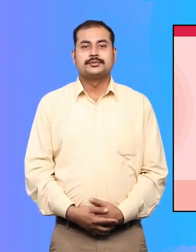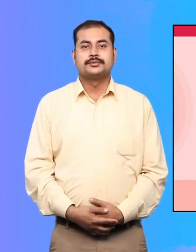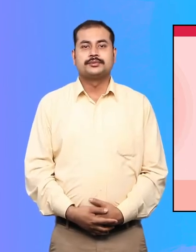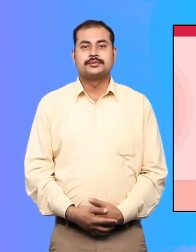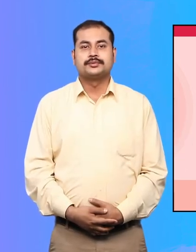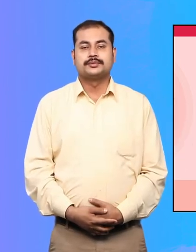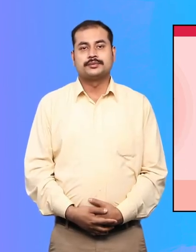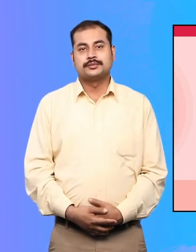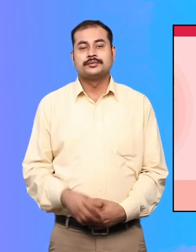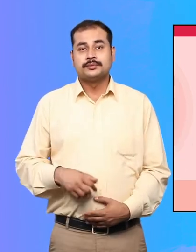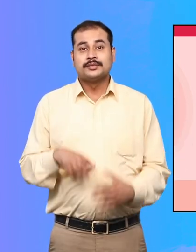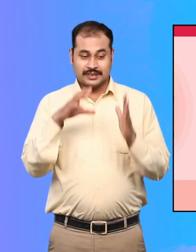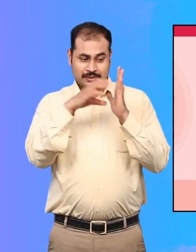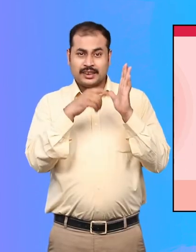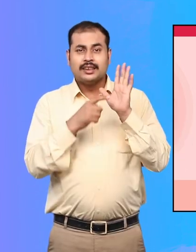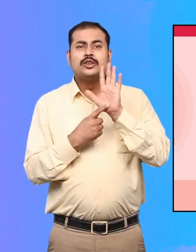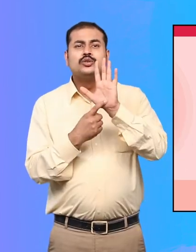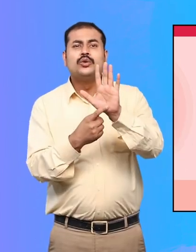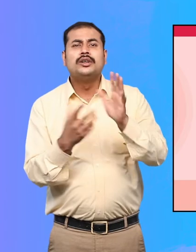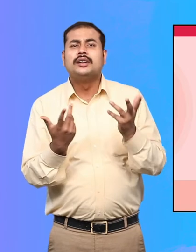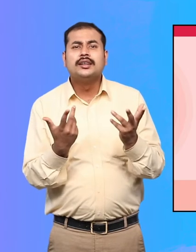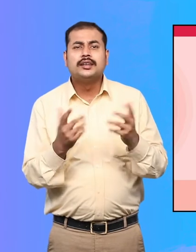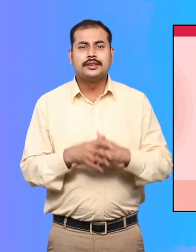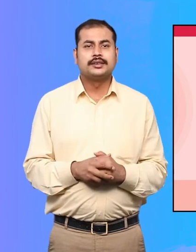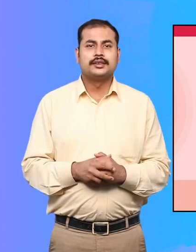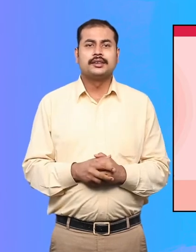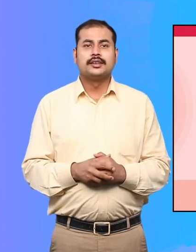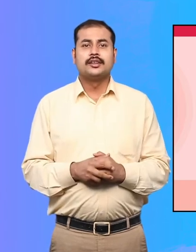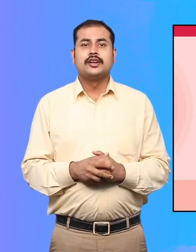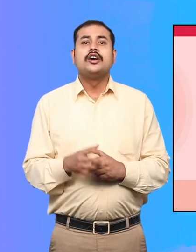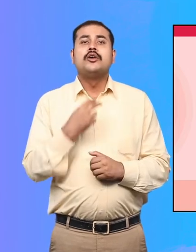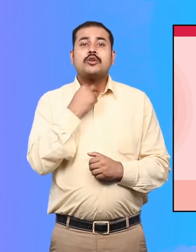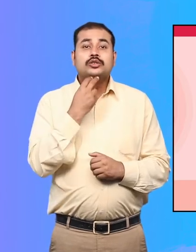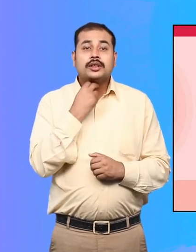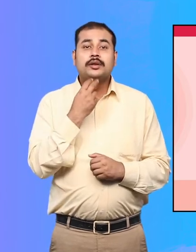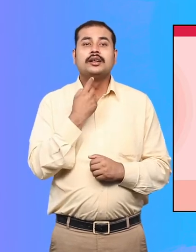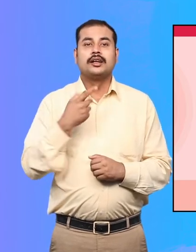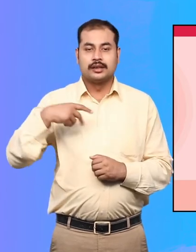Sometimes including descriptions of surrounding noises.